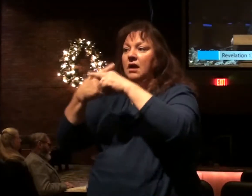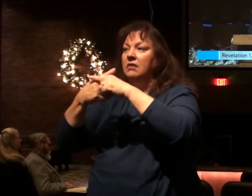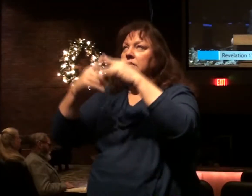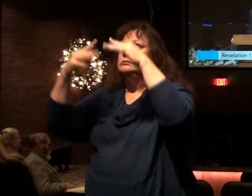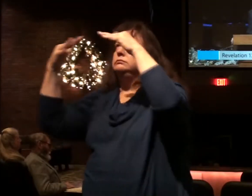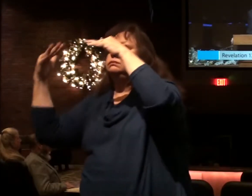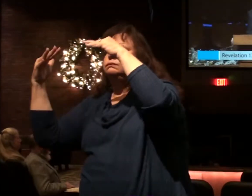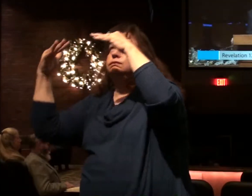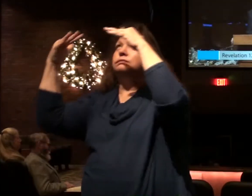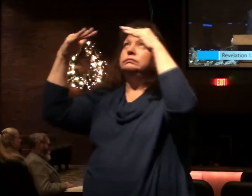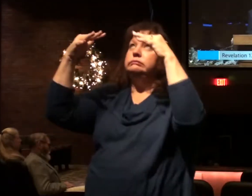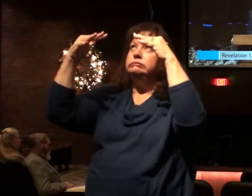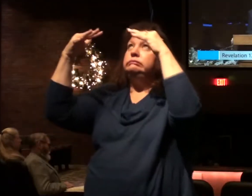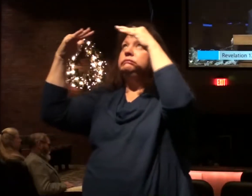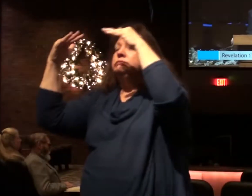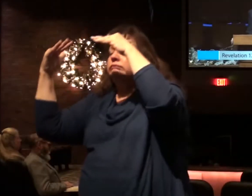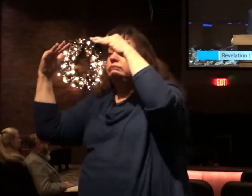waged.